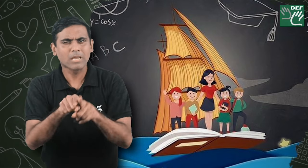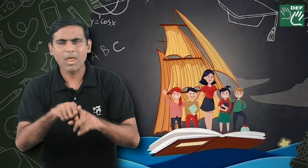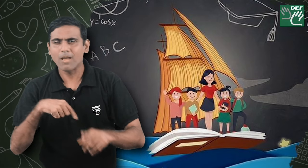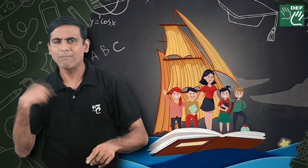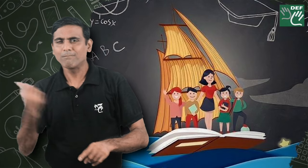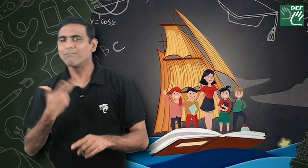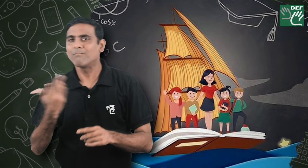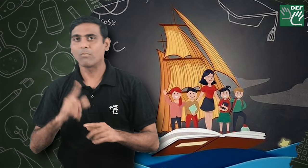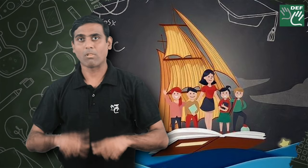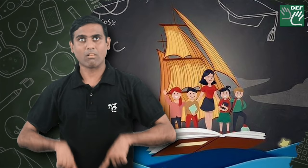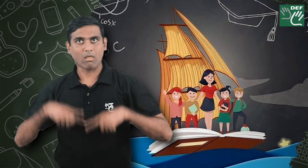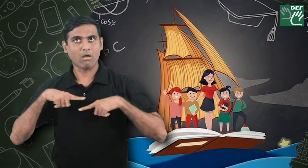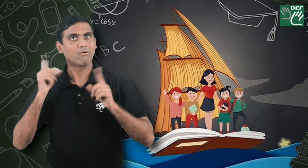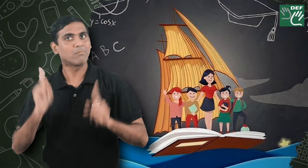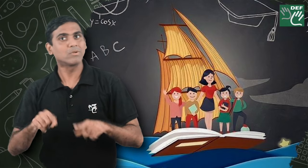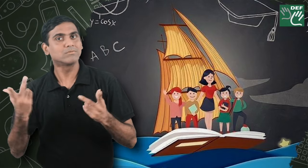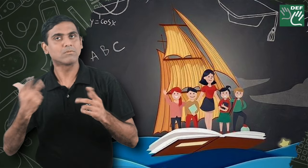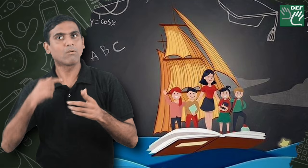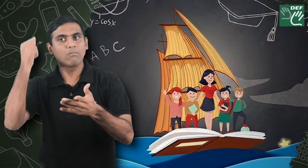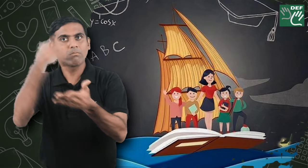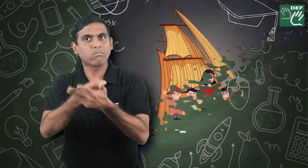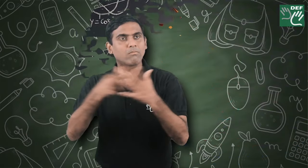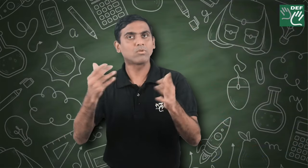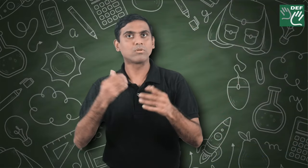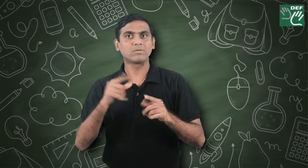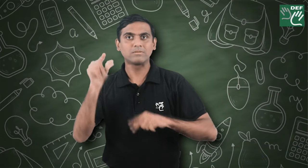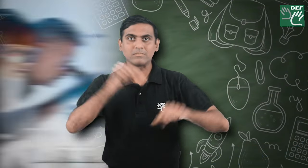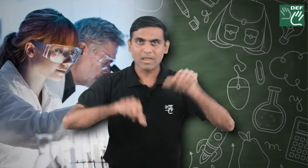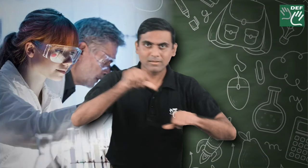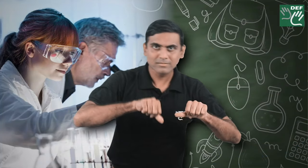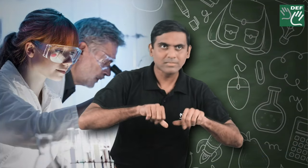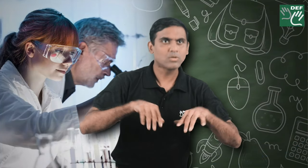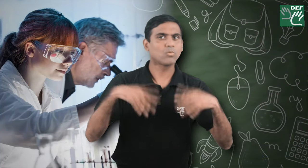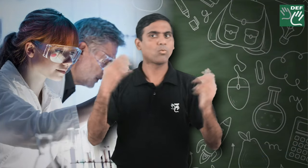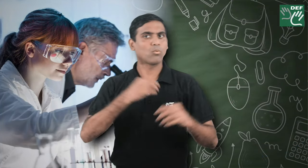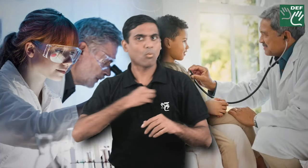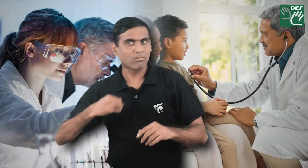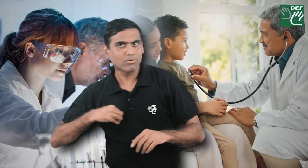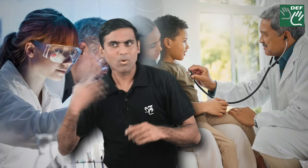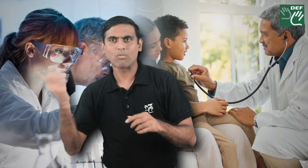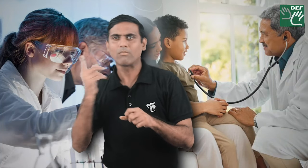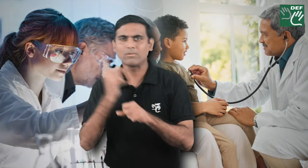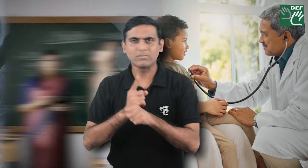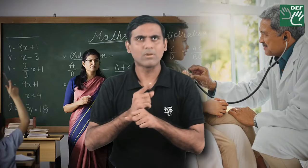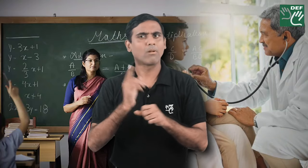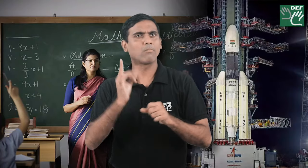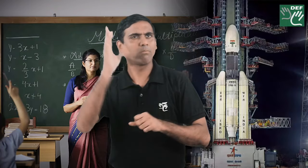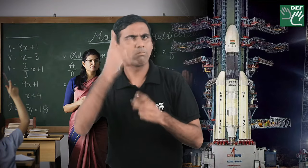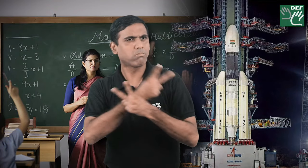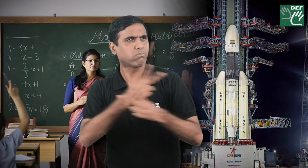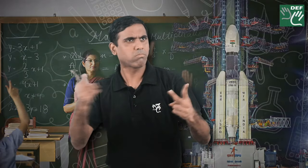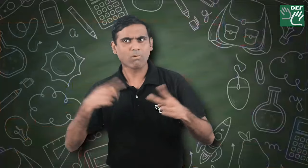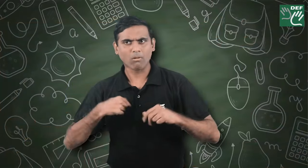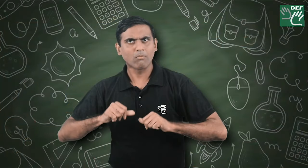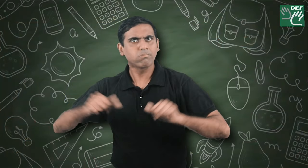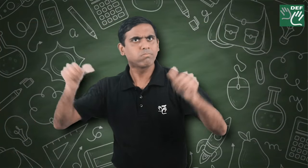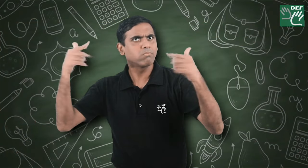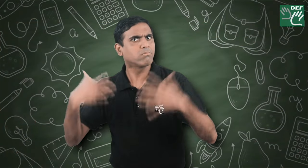and helps us reach our destiny. Whether it is science or medicine or rocket science, we were able to gain success as we